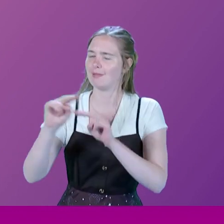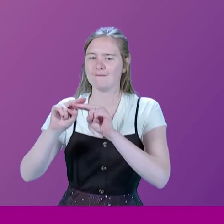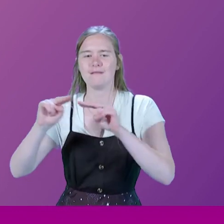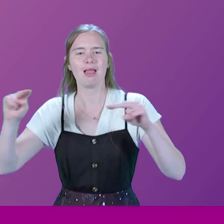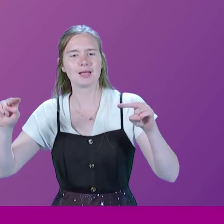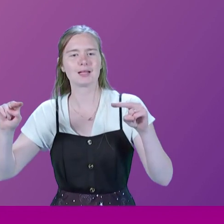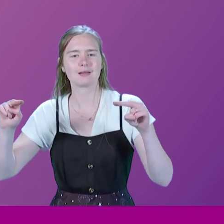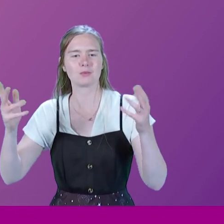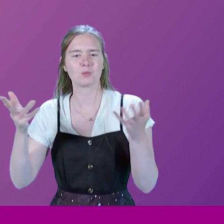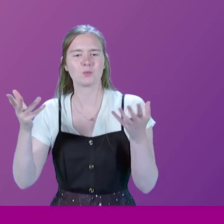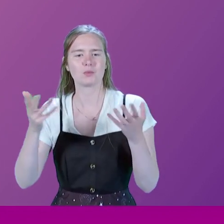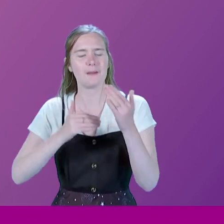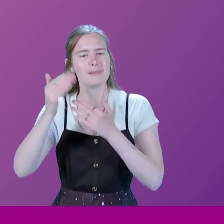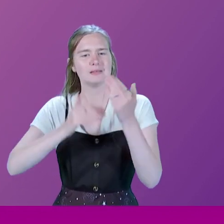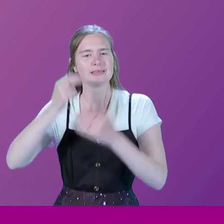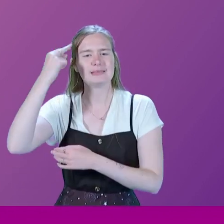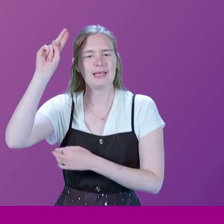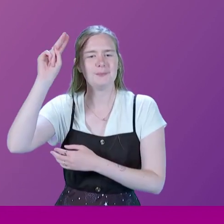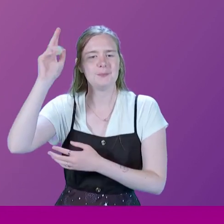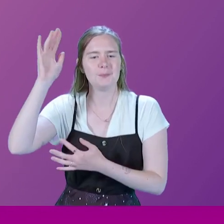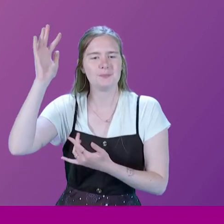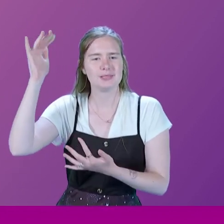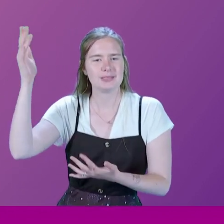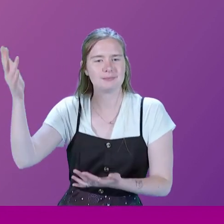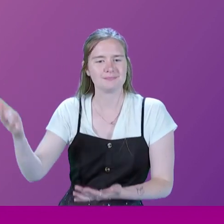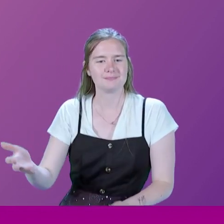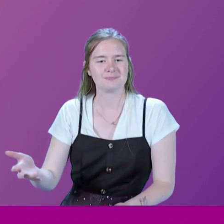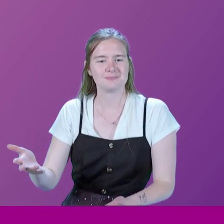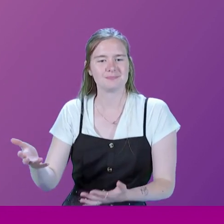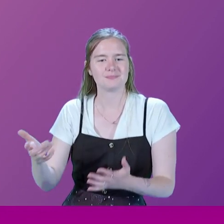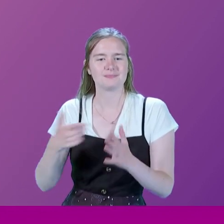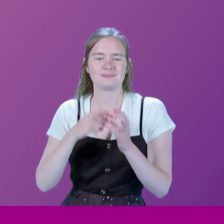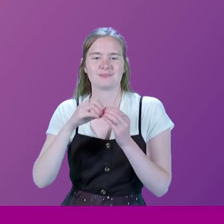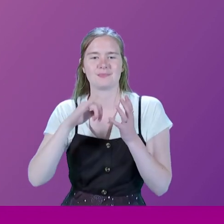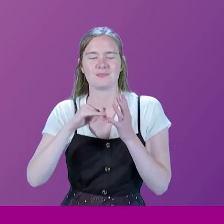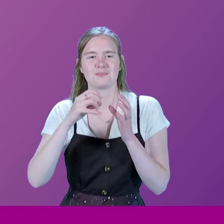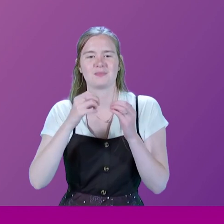a building called Admiralty House.